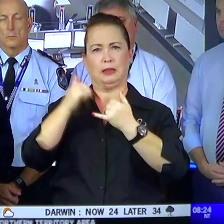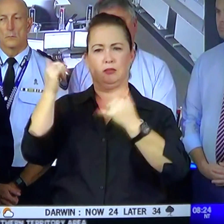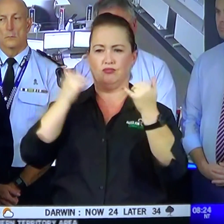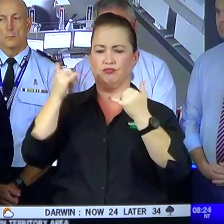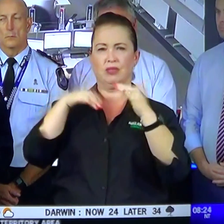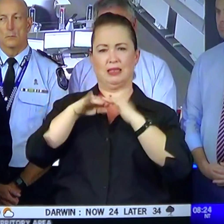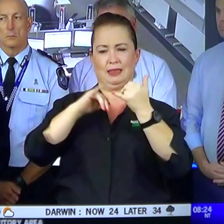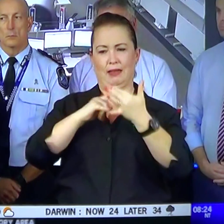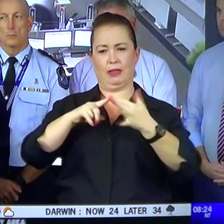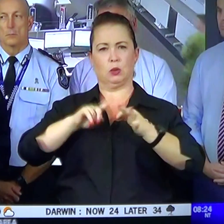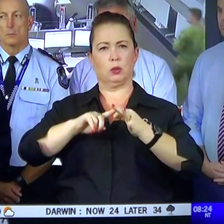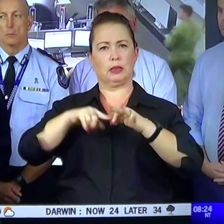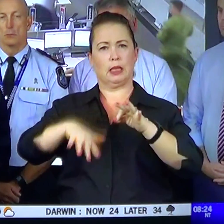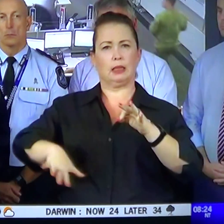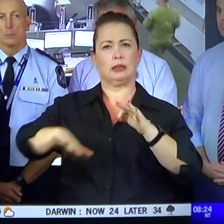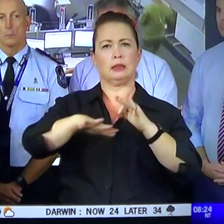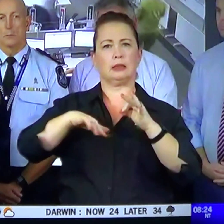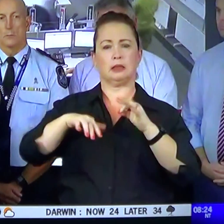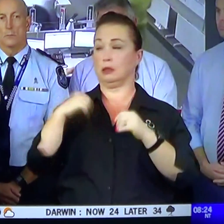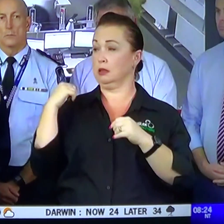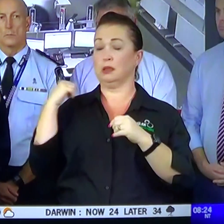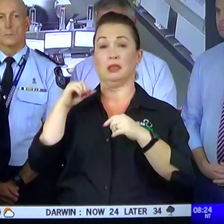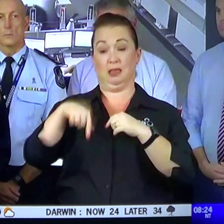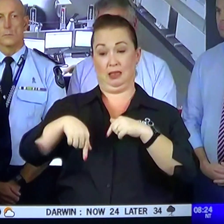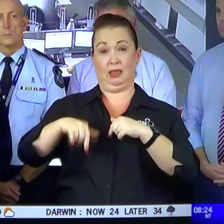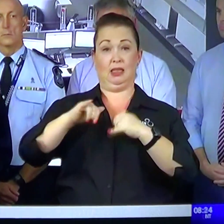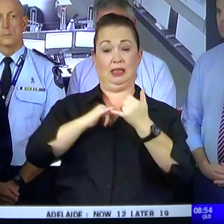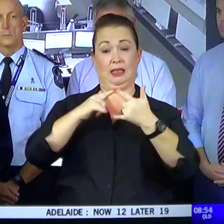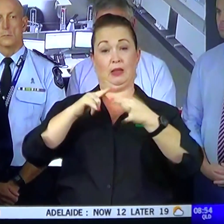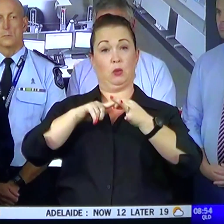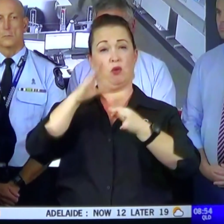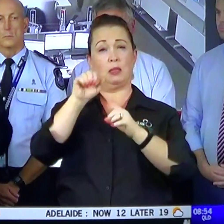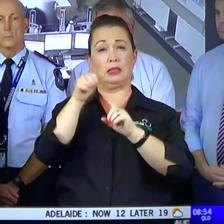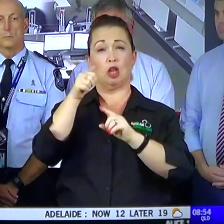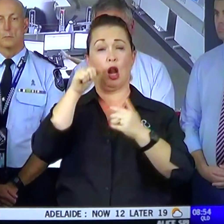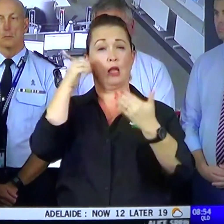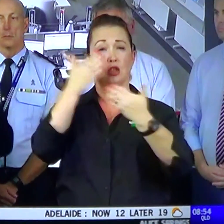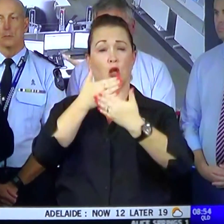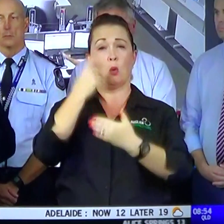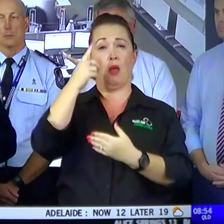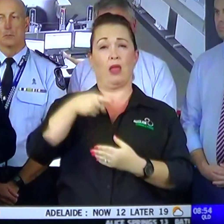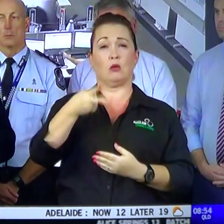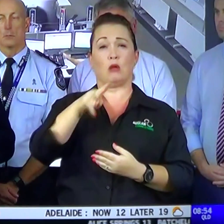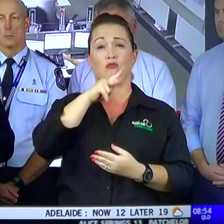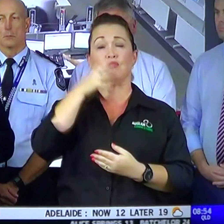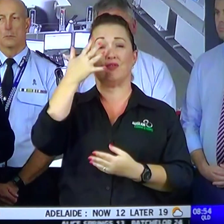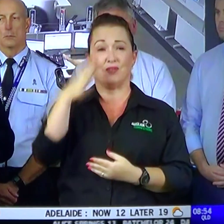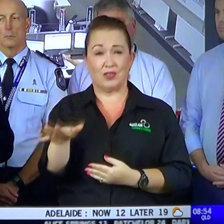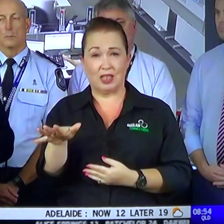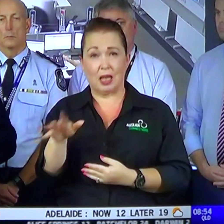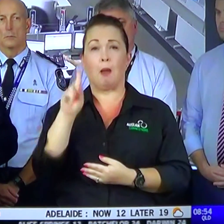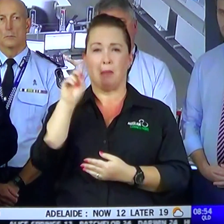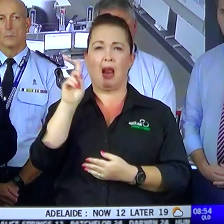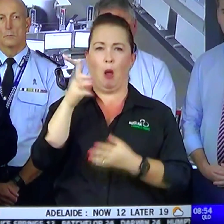In the south-east, just since 6pm last night, 1,250, but that number is